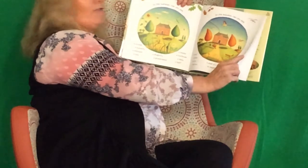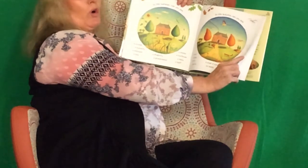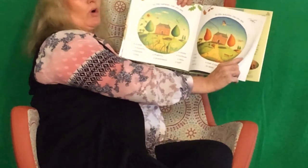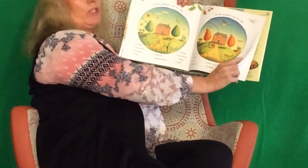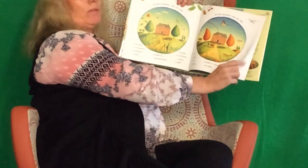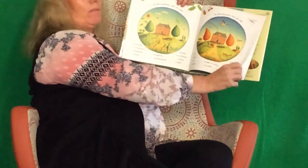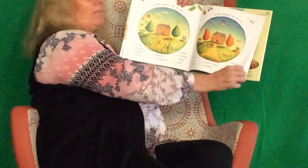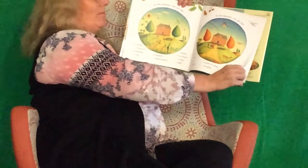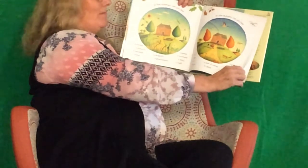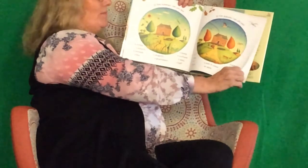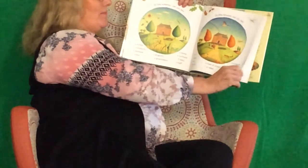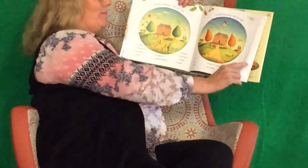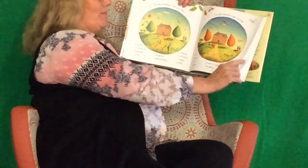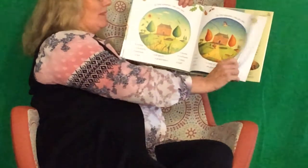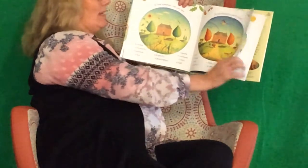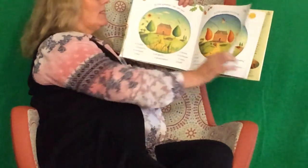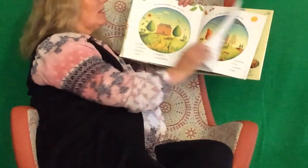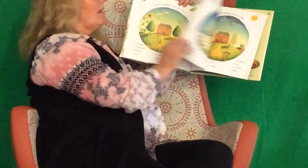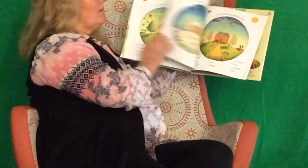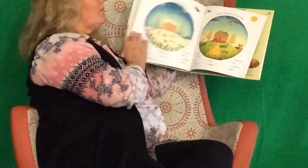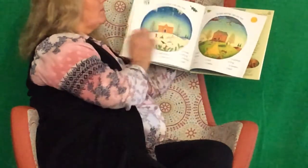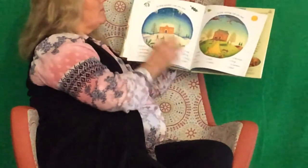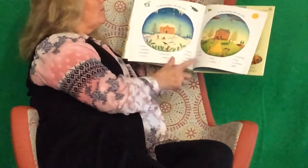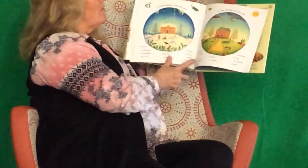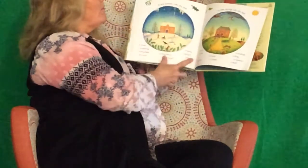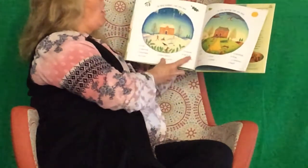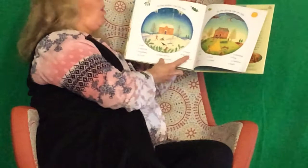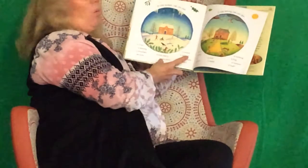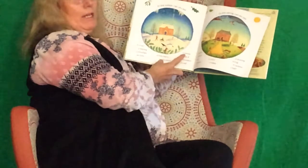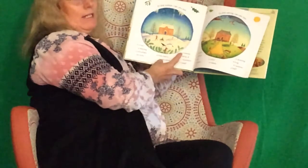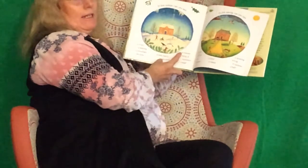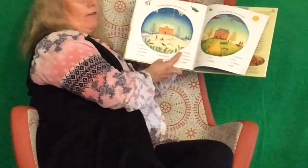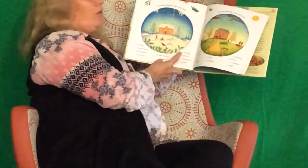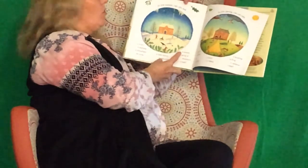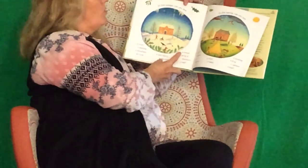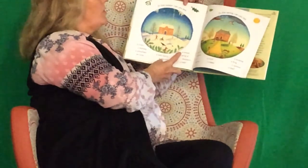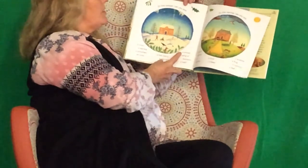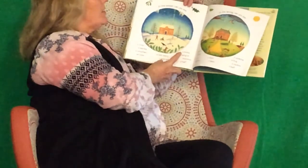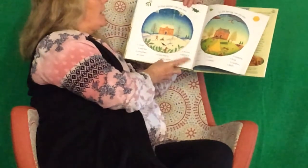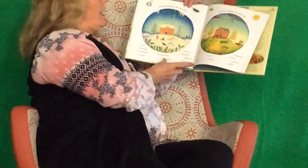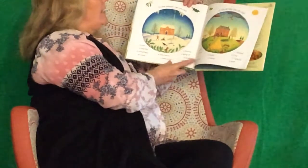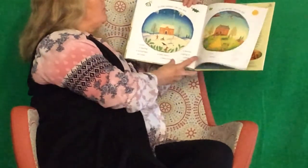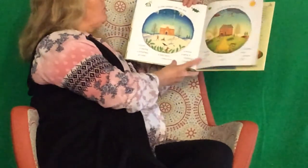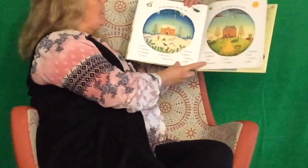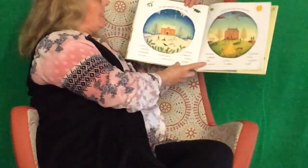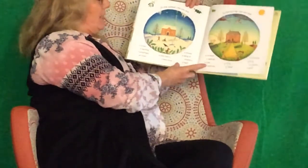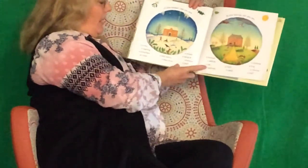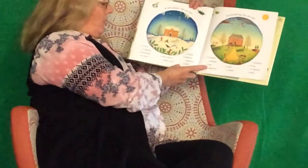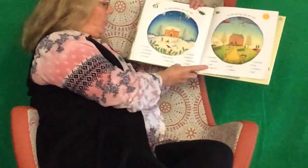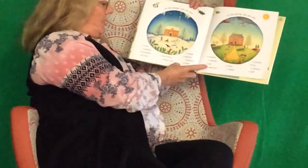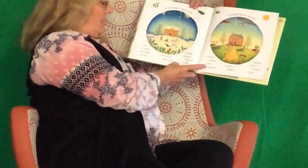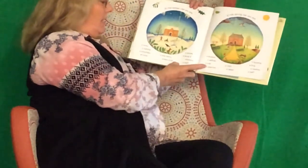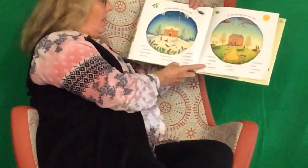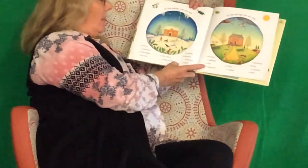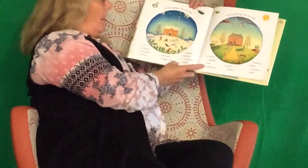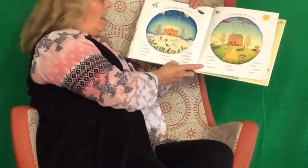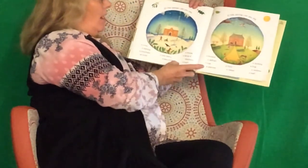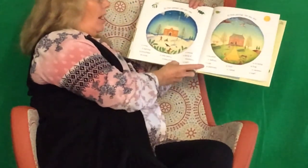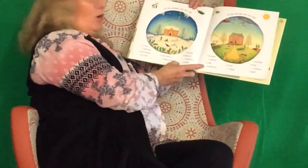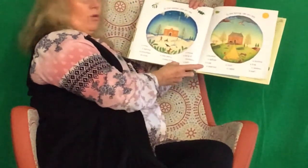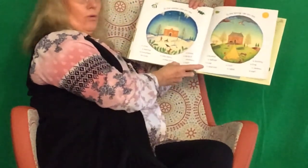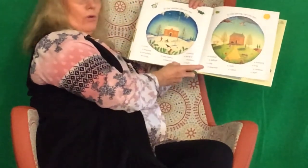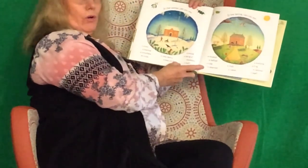That's hard to water. Let's see. Winter, of course. In the winter, in you see?